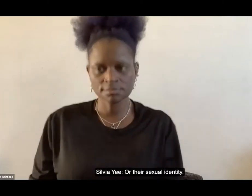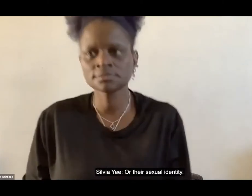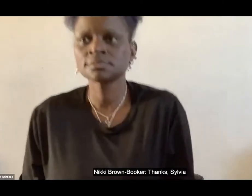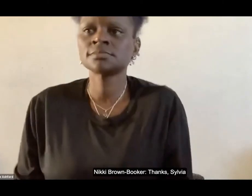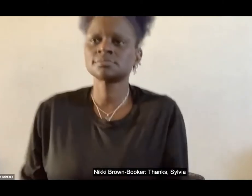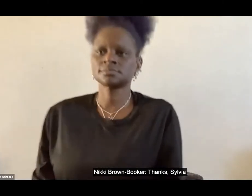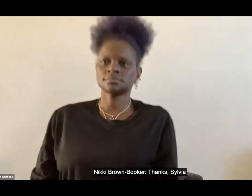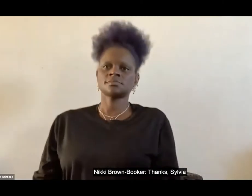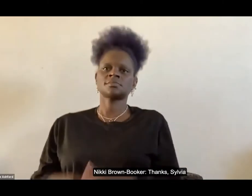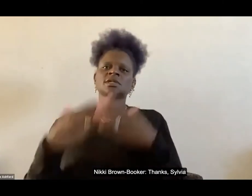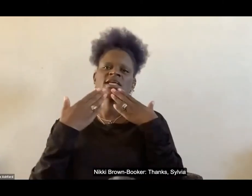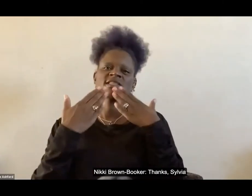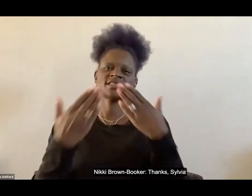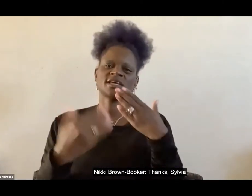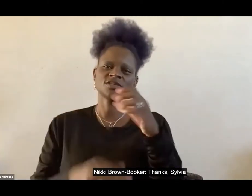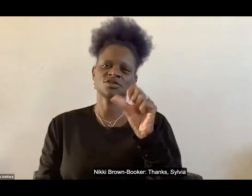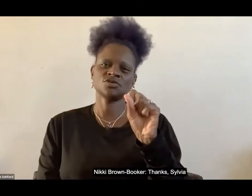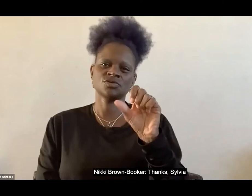thanks sylvia